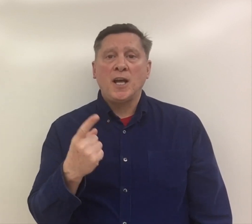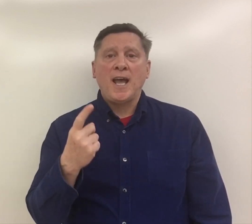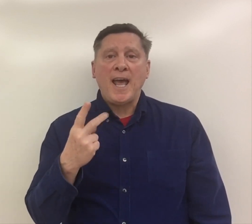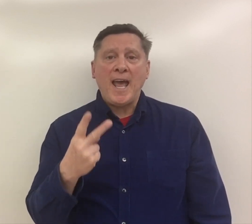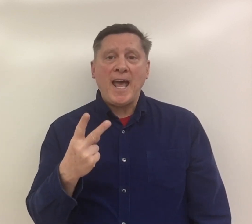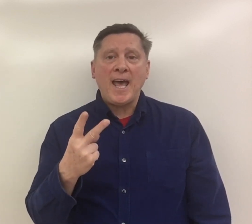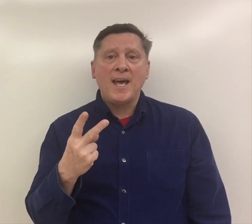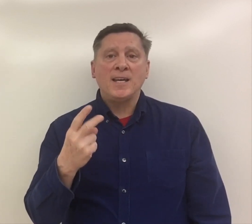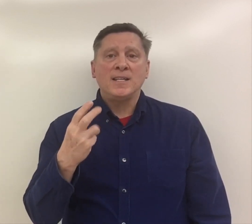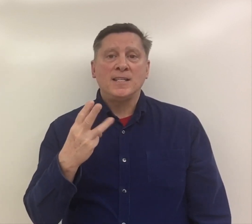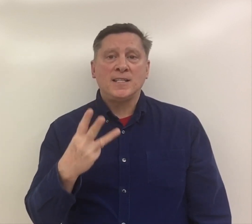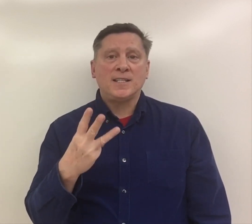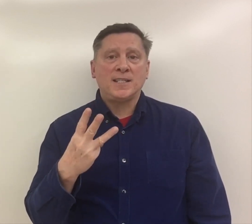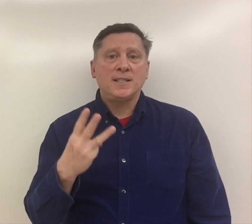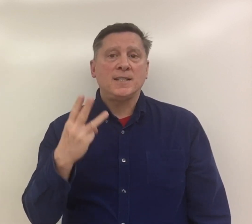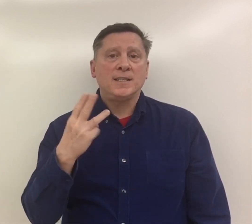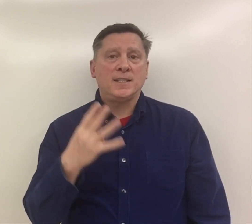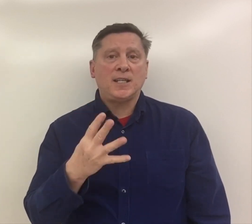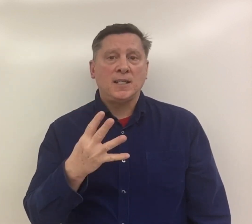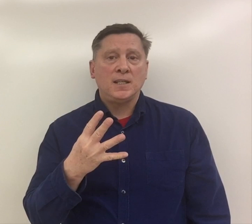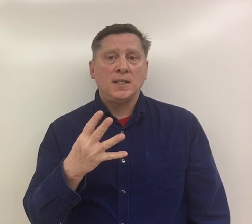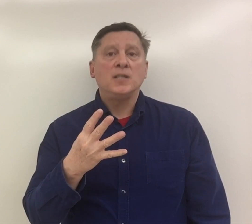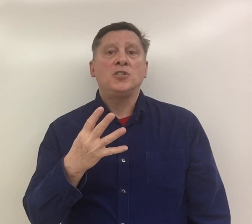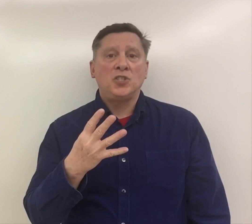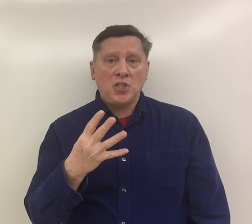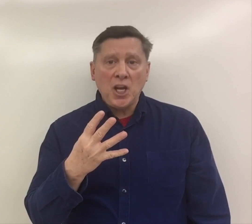eh, s, t. Chest.